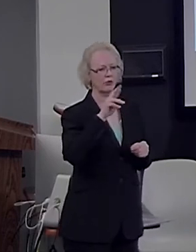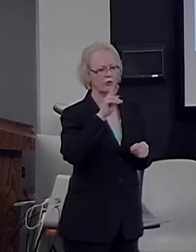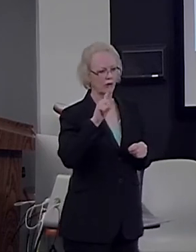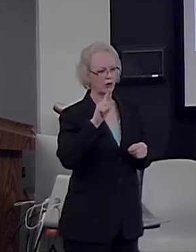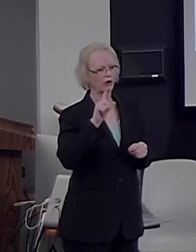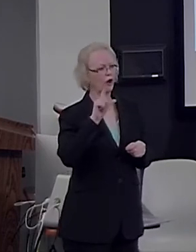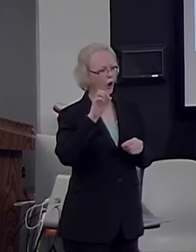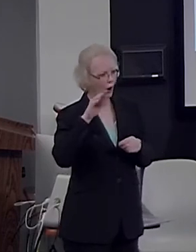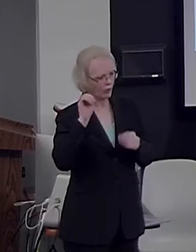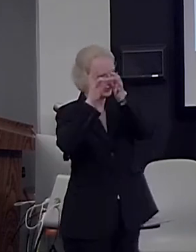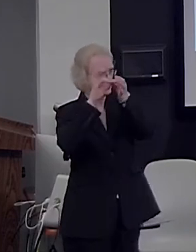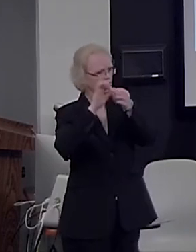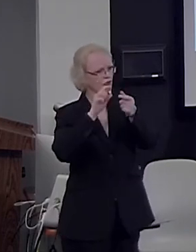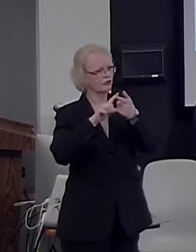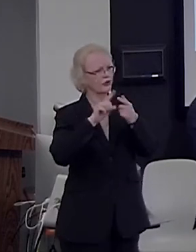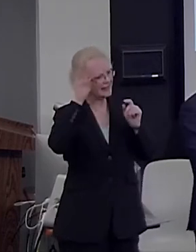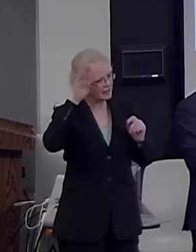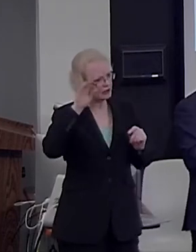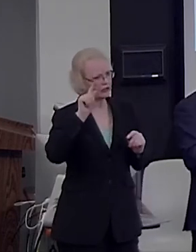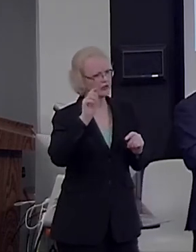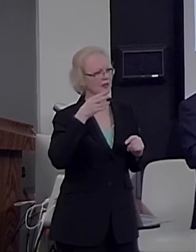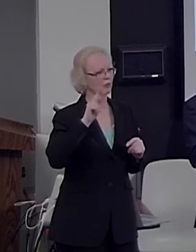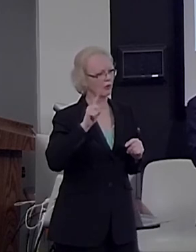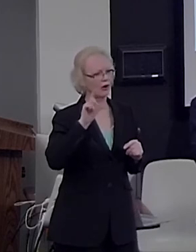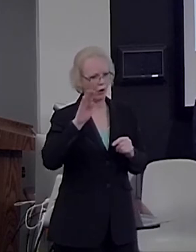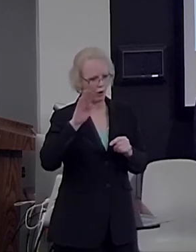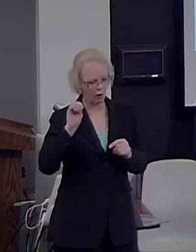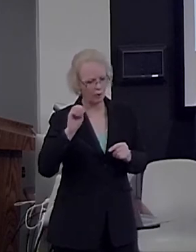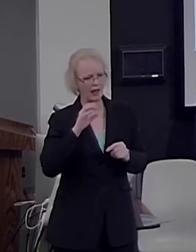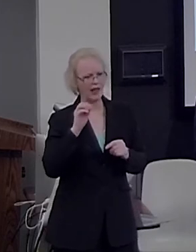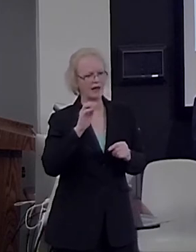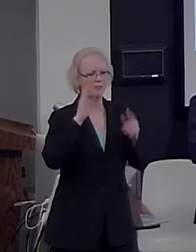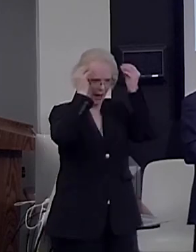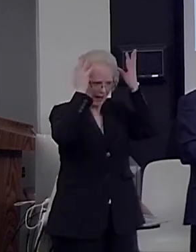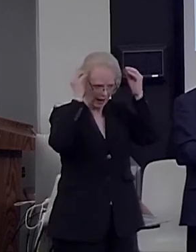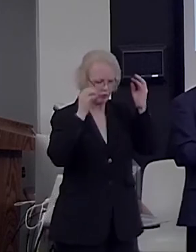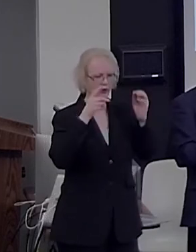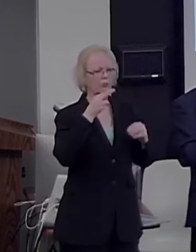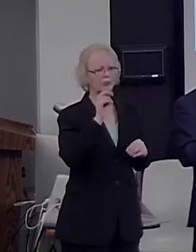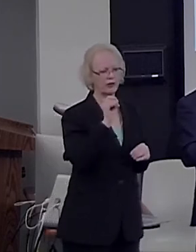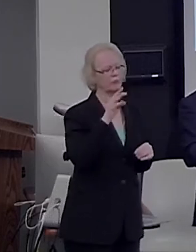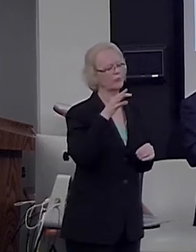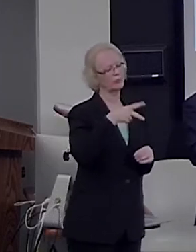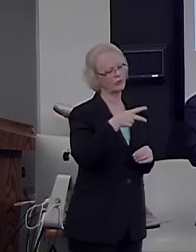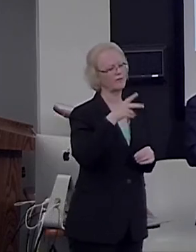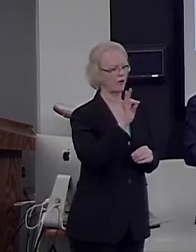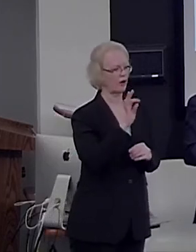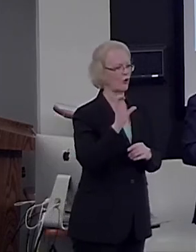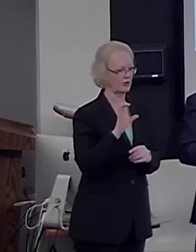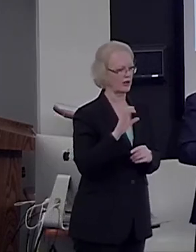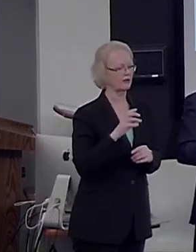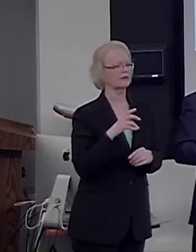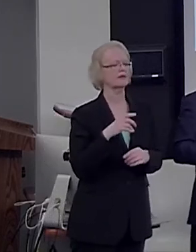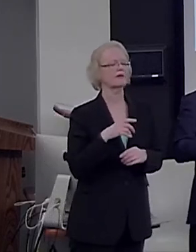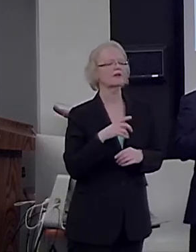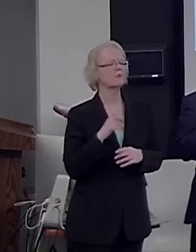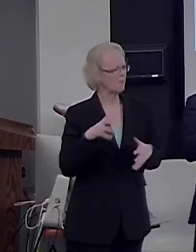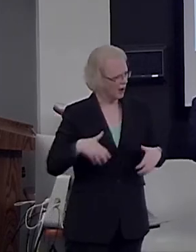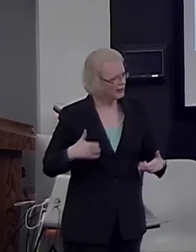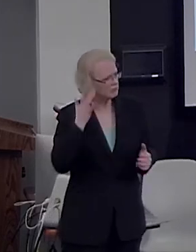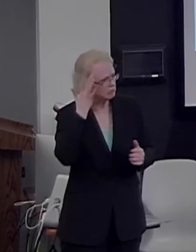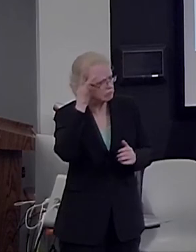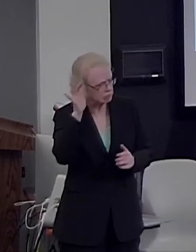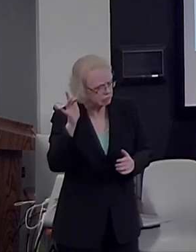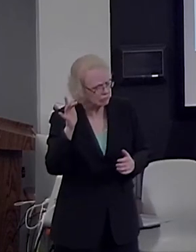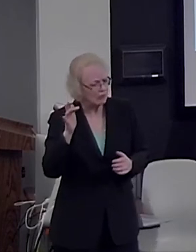anterior temporal regions, and ventrolateral prefrontal cortex, okay? So, monkeys are clever. They were picking the